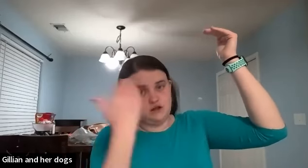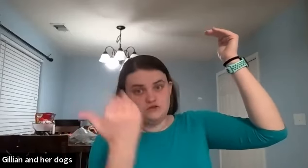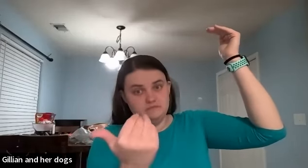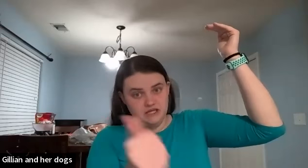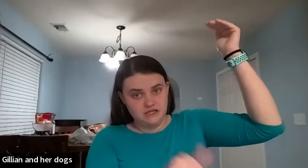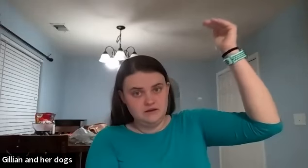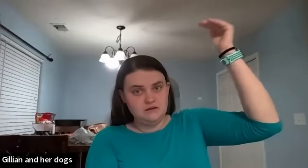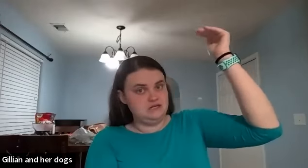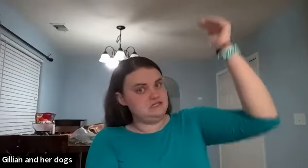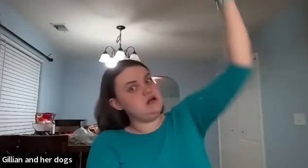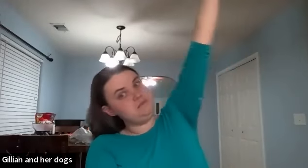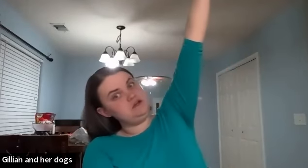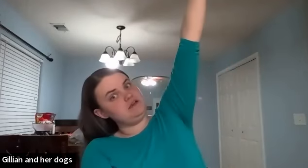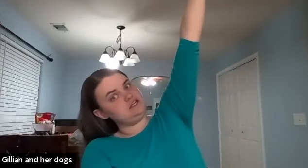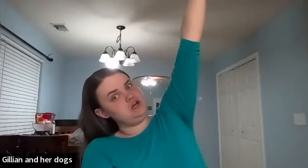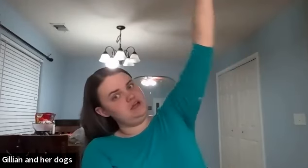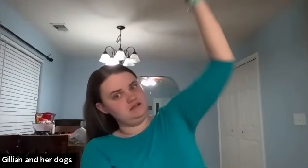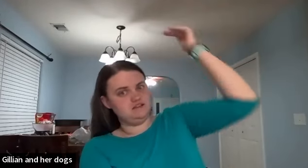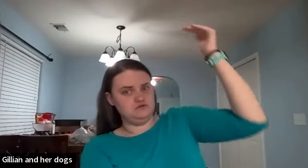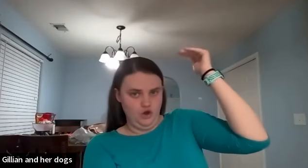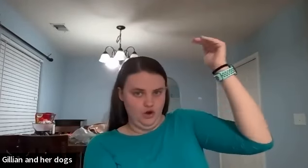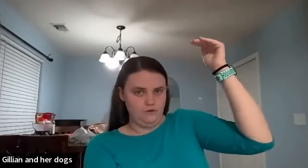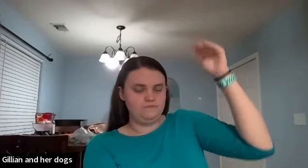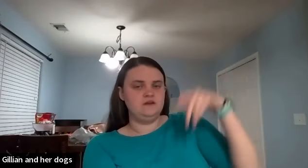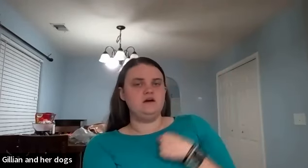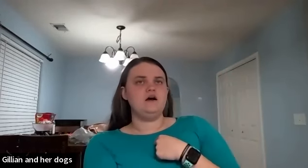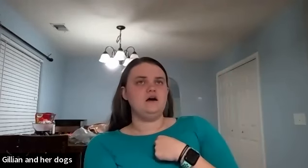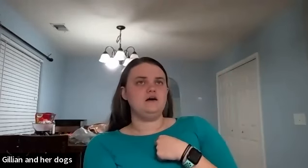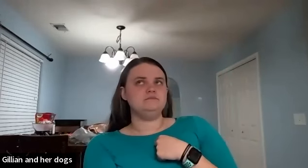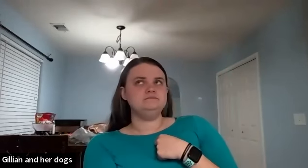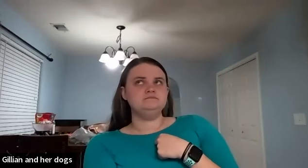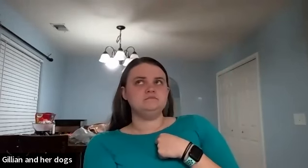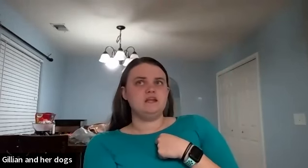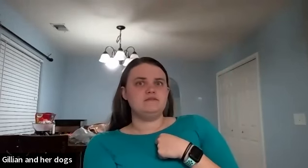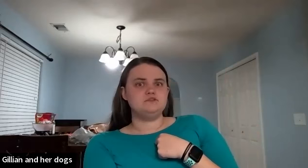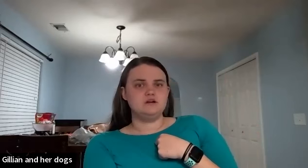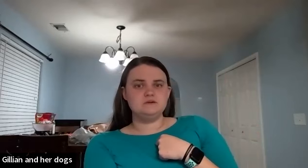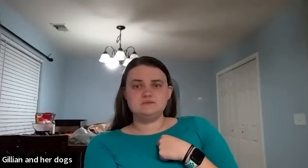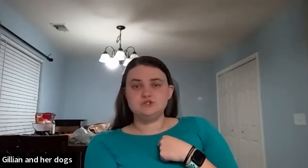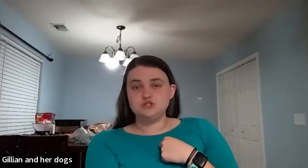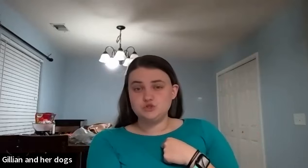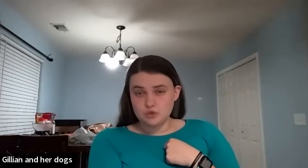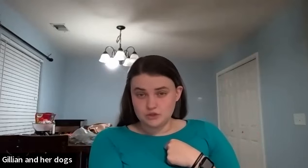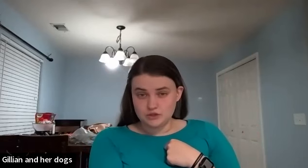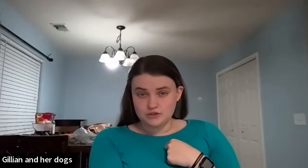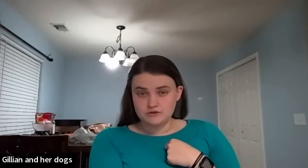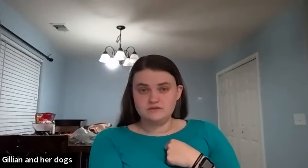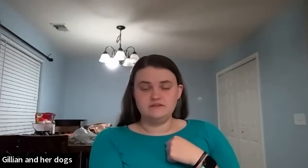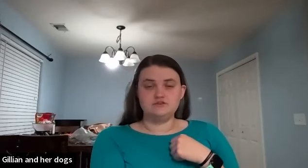taller than me but he's not up here like a giant so tall um if i'm talking about someone shorter like they're